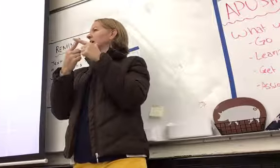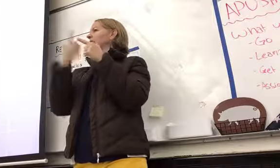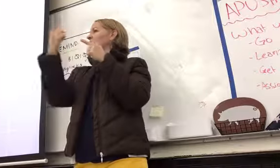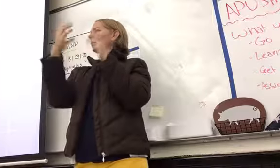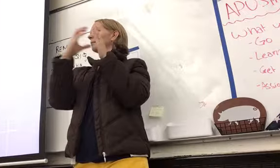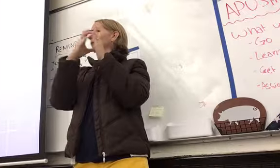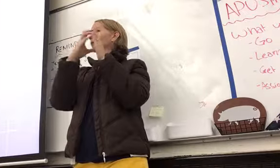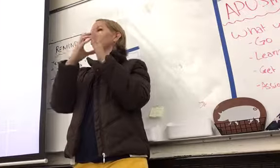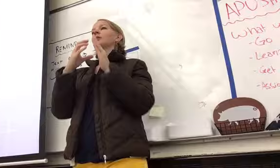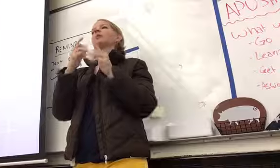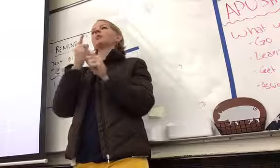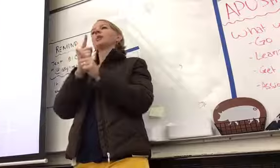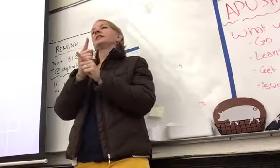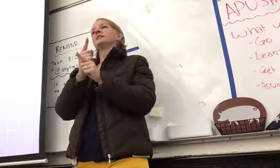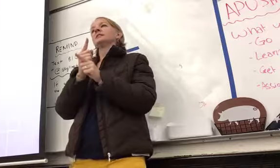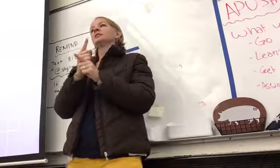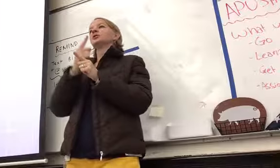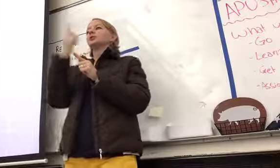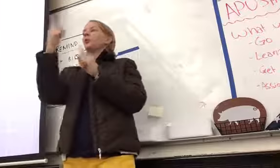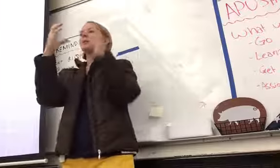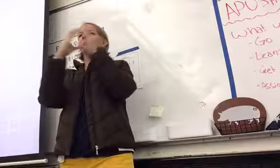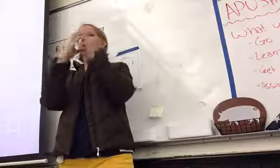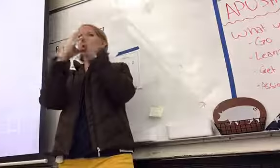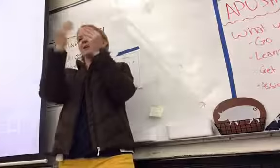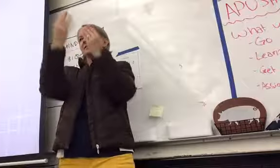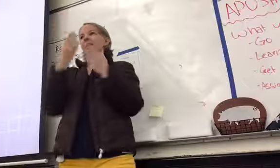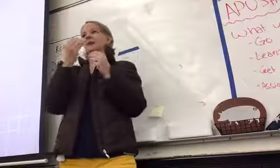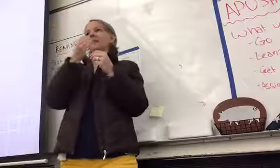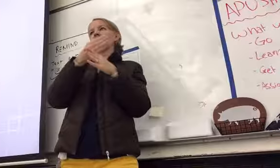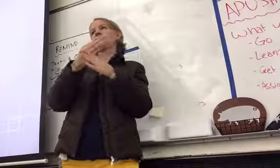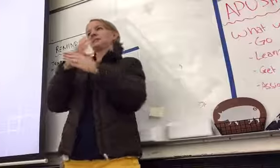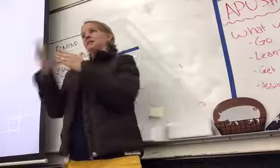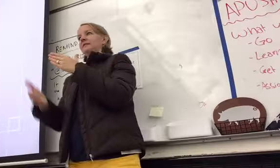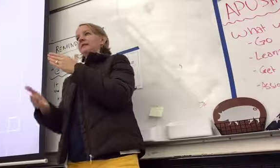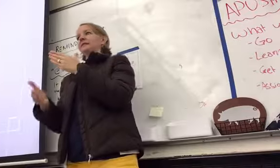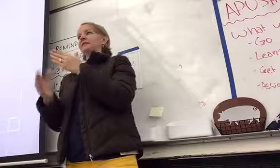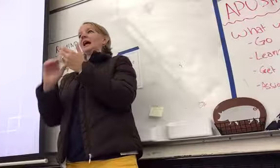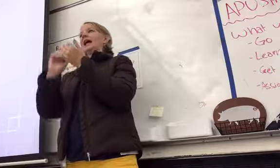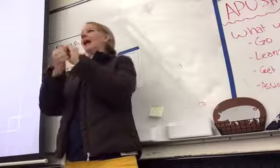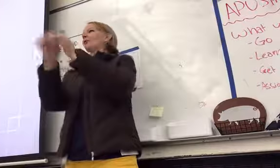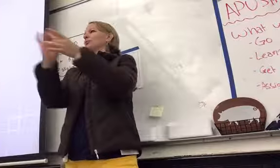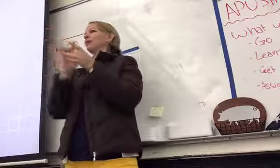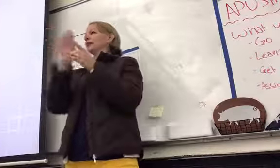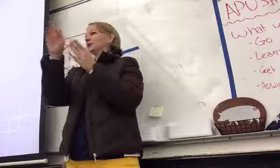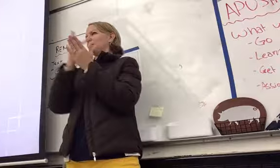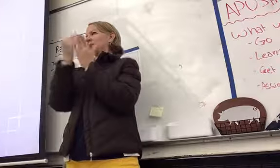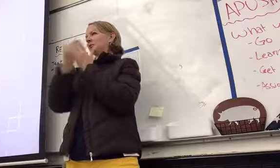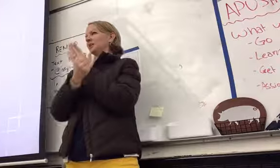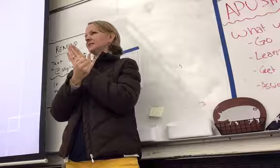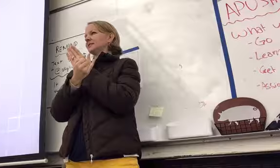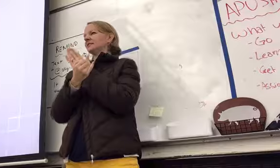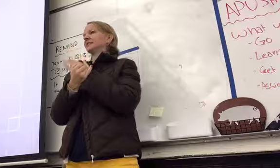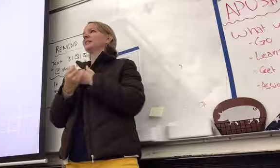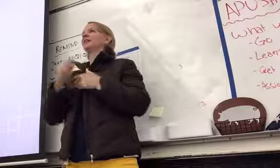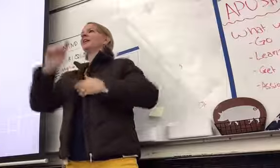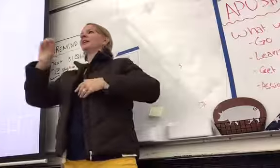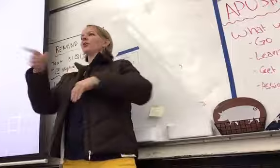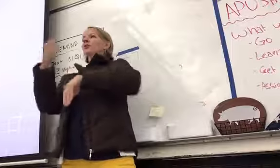two, as long as you tell me what the causes and effects are. And how it relates to your project, as well. The only time, it was actually